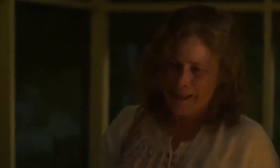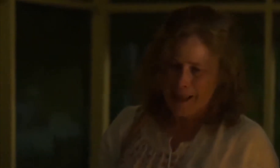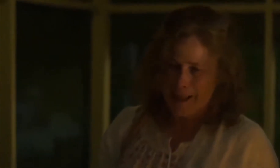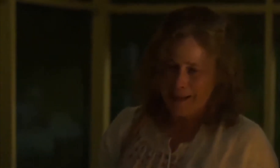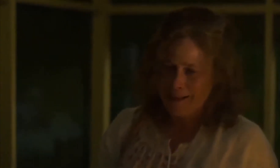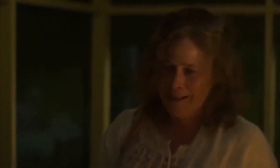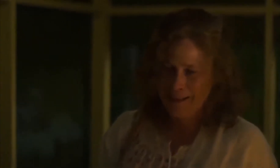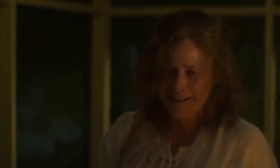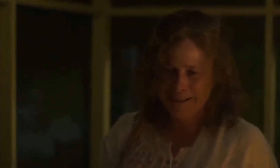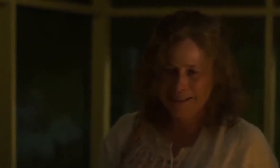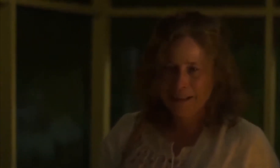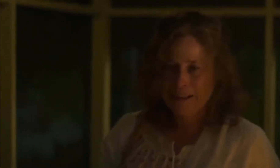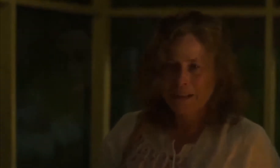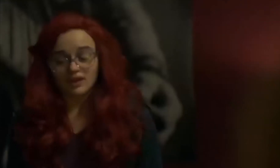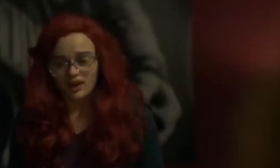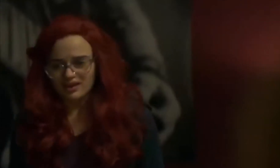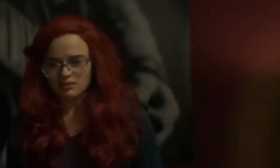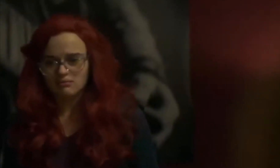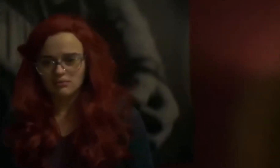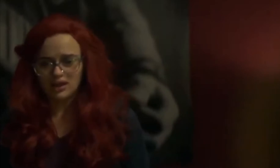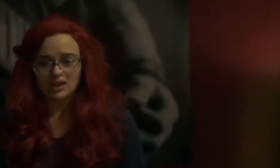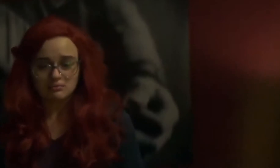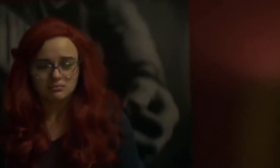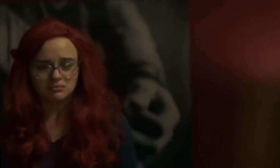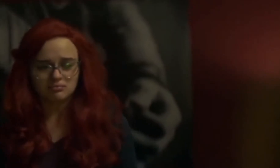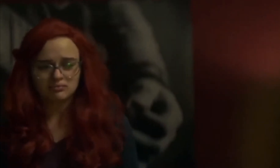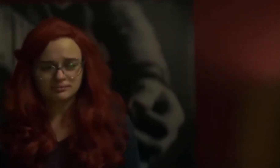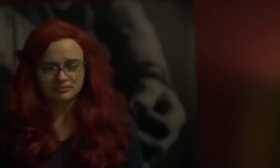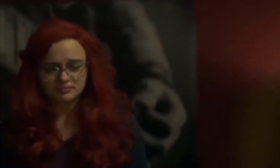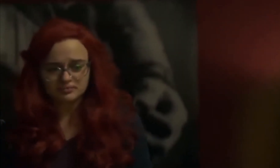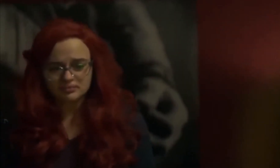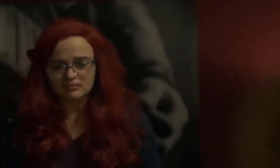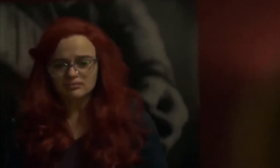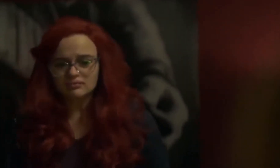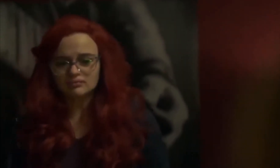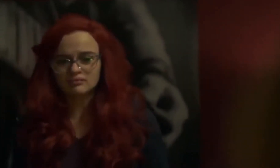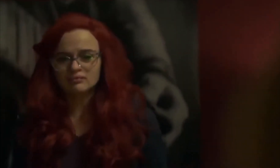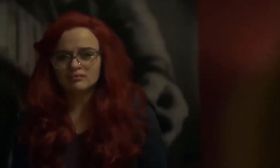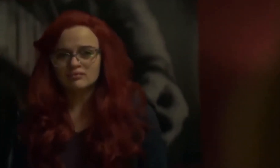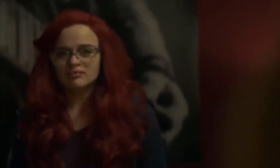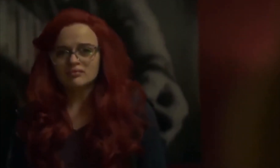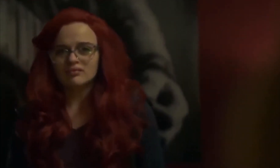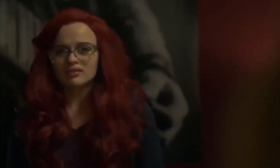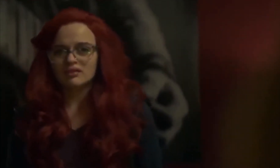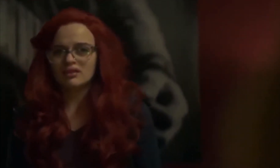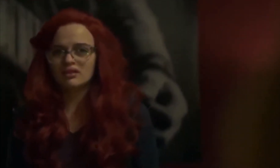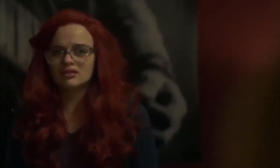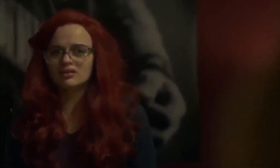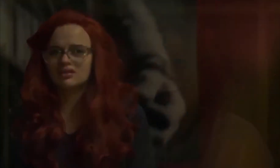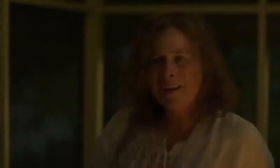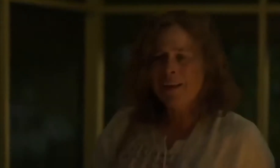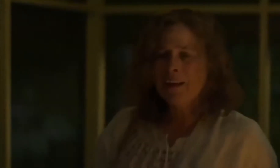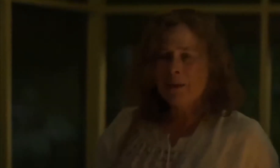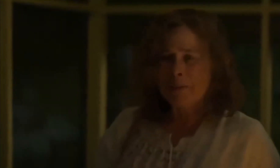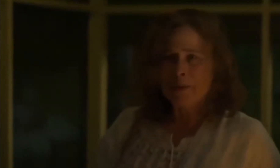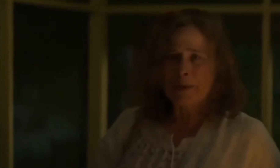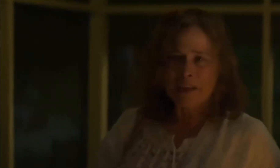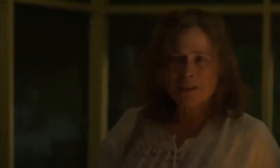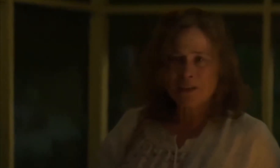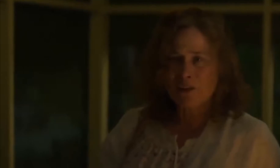that. I am, I am, I know. You're punishing me. And maybe I deserve